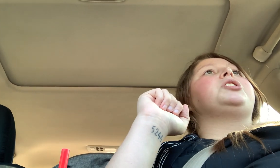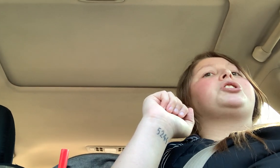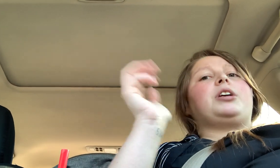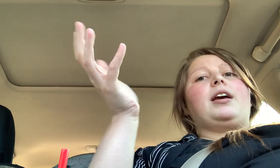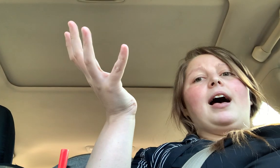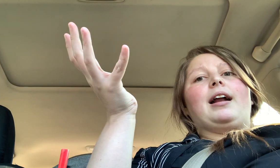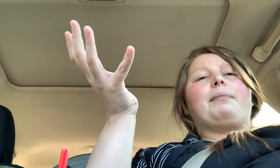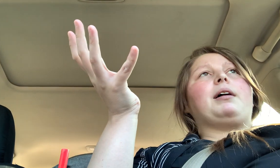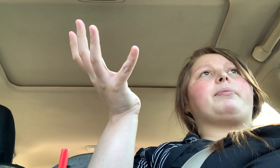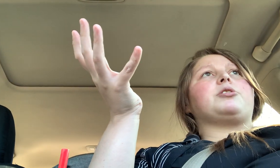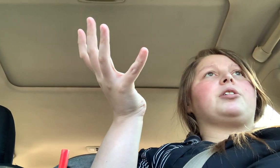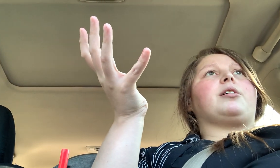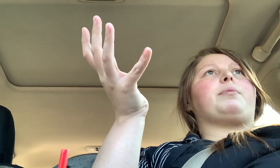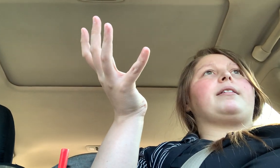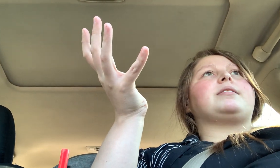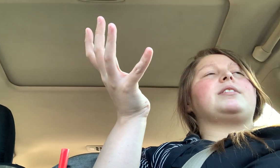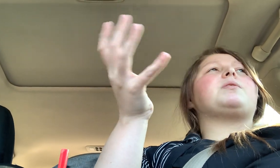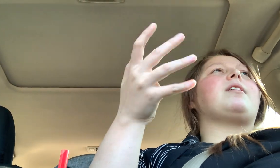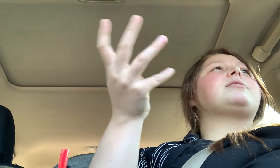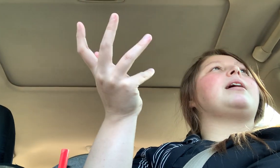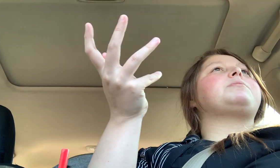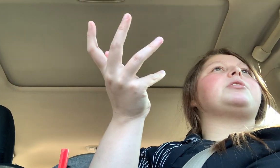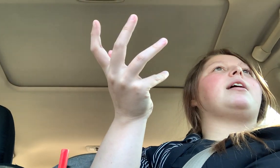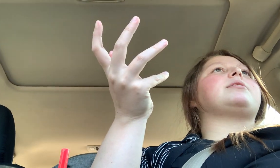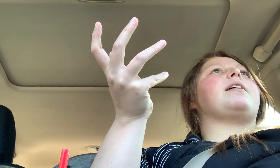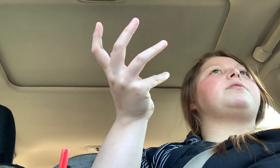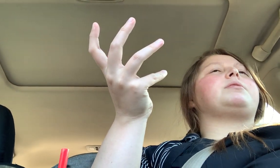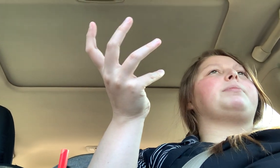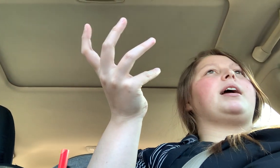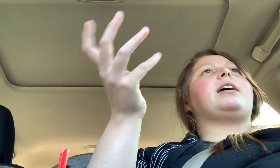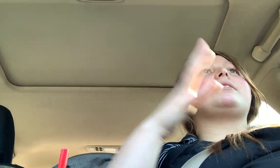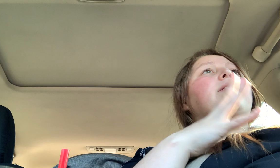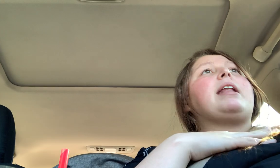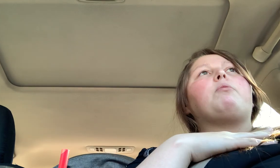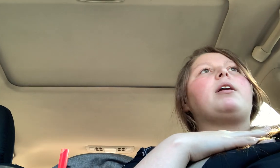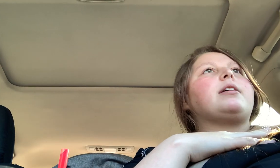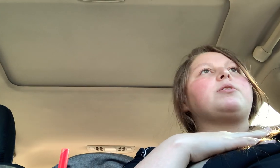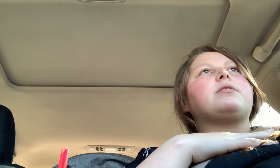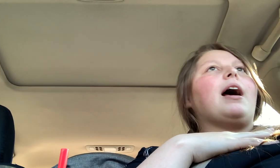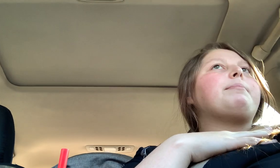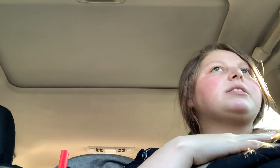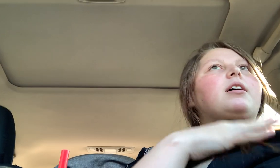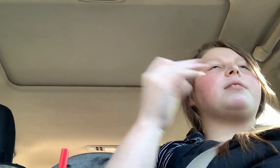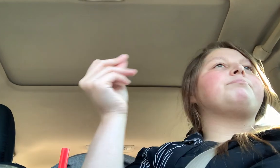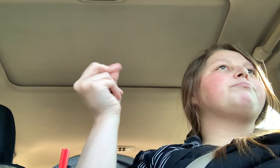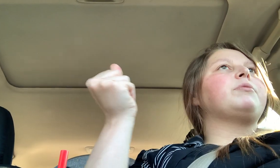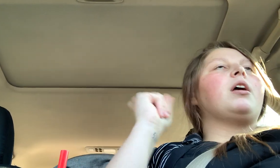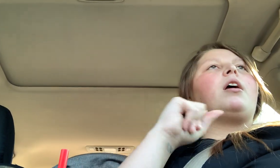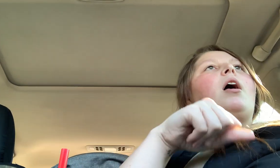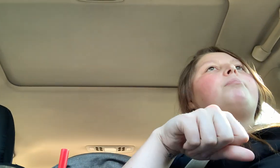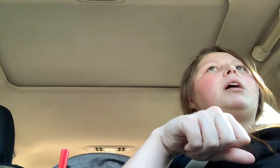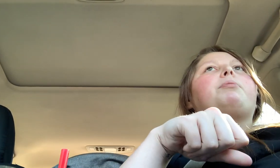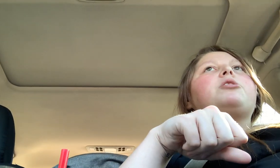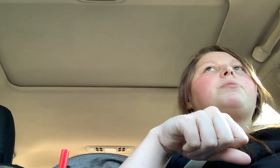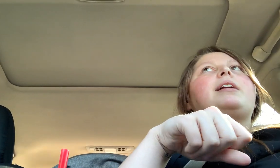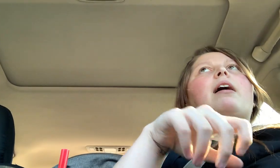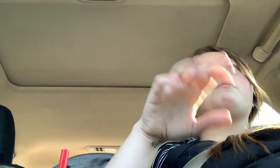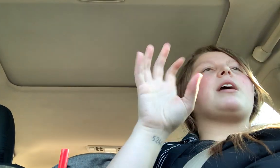She had high blood pressure in her pregnancy. So a lot of times genetics have to play. When, as soon as I had my son, blood pressure went down, it was like